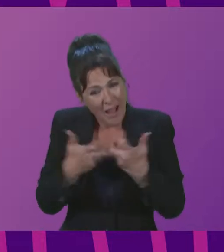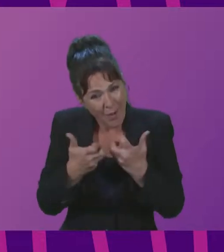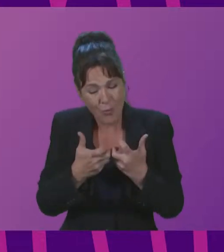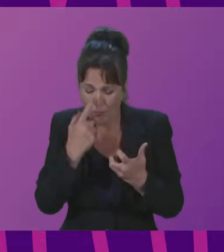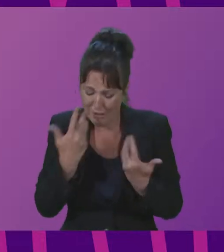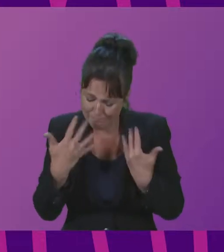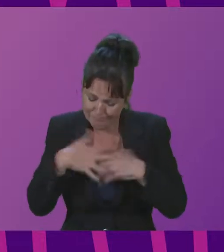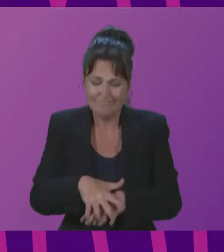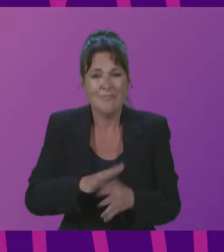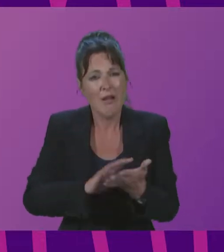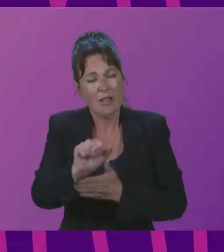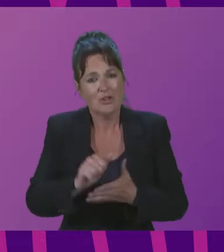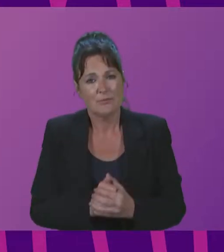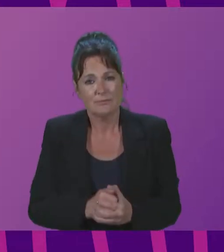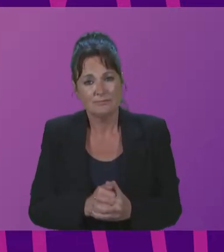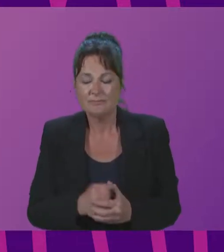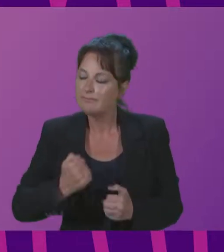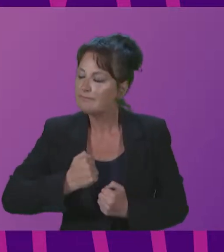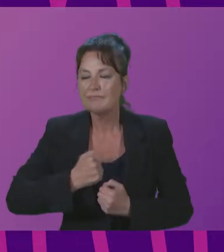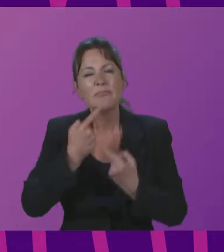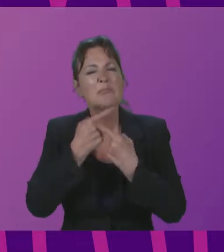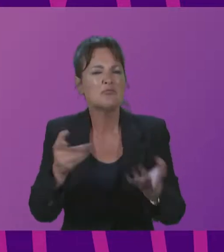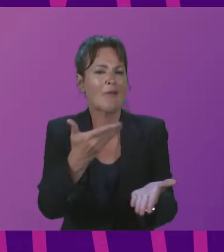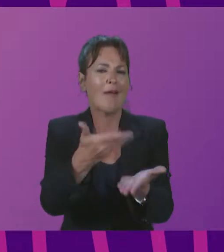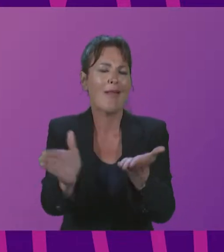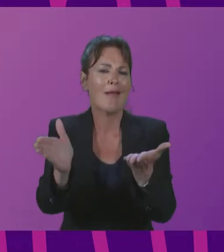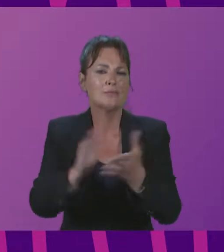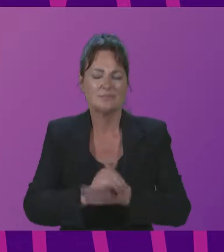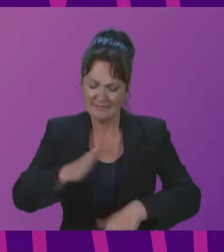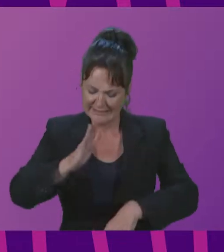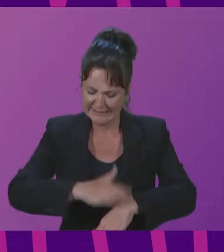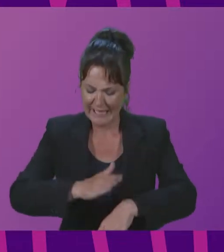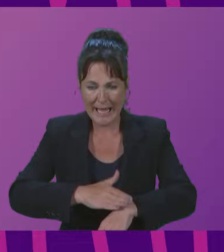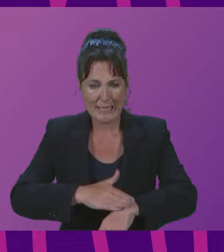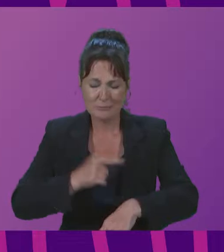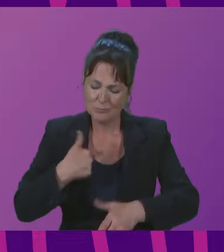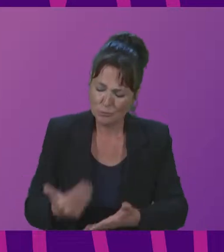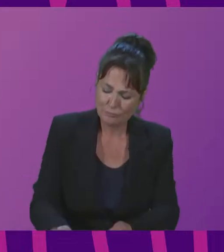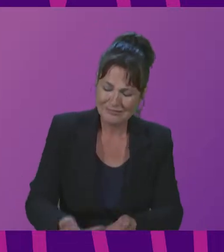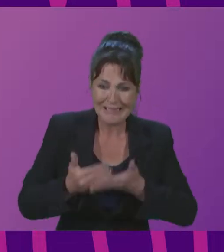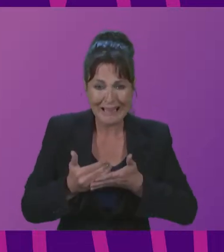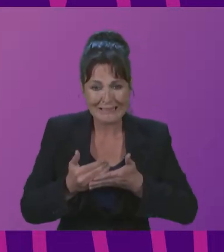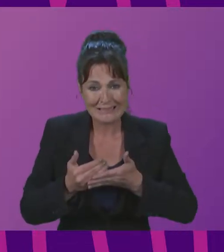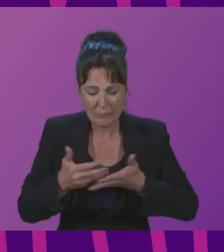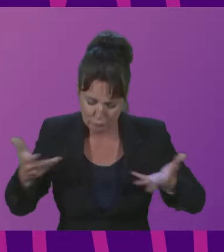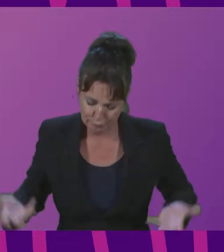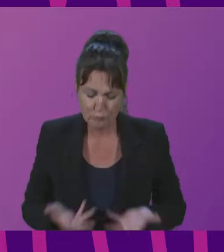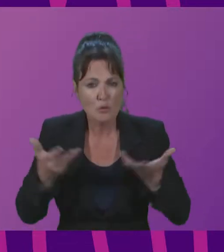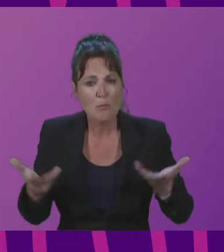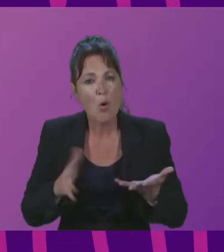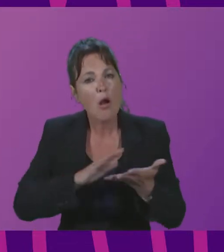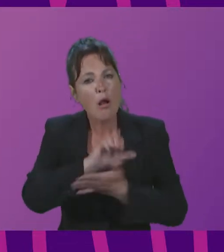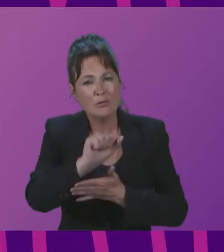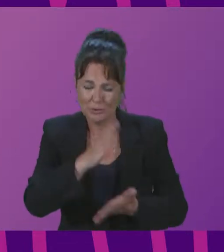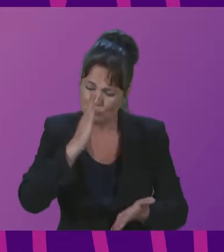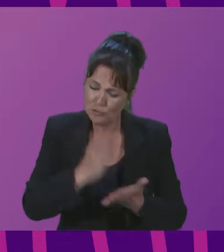development. Our message will be clear. Our It is time to protect and promote culture as a true global